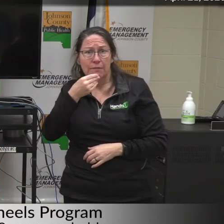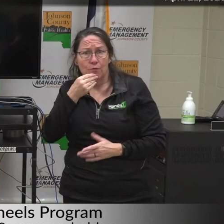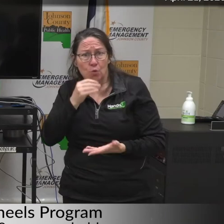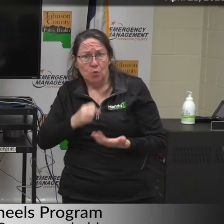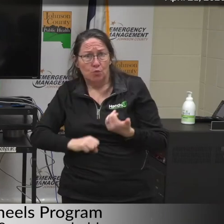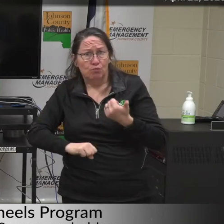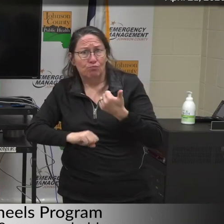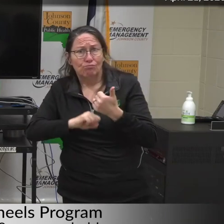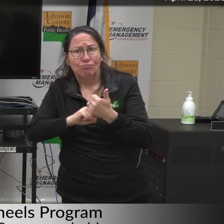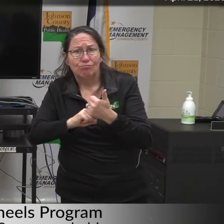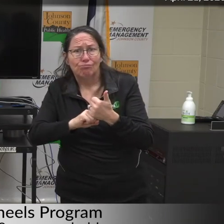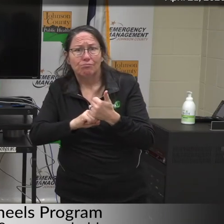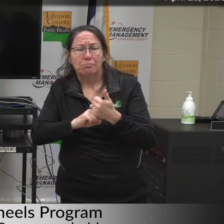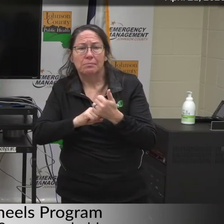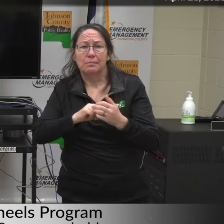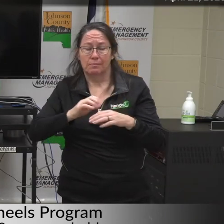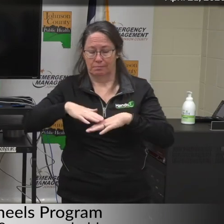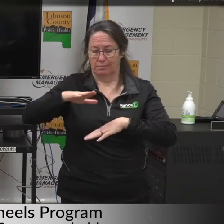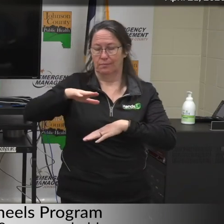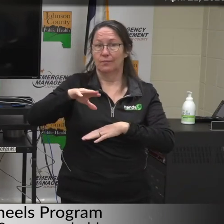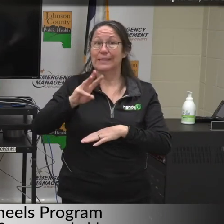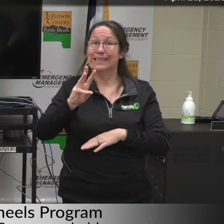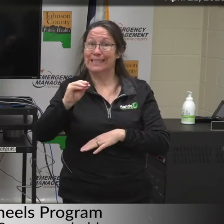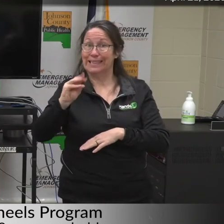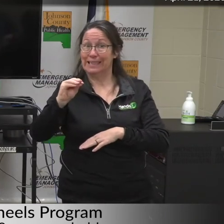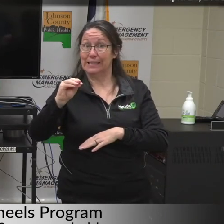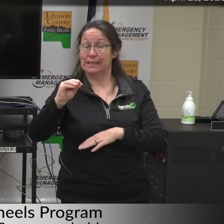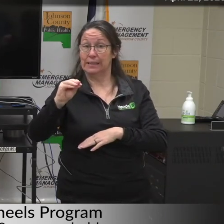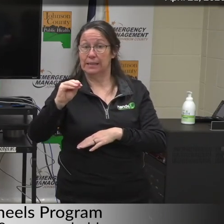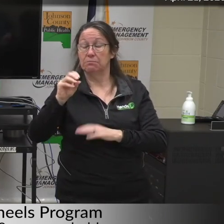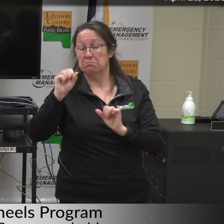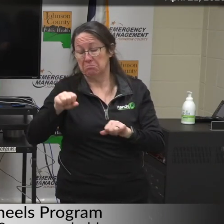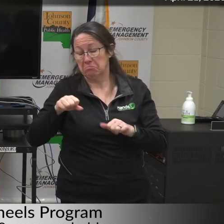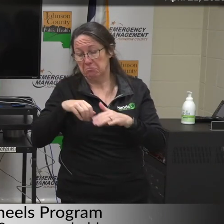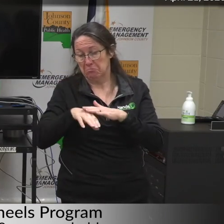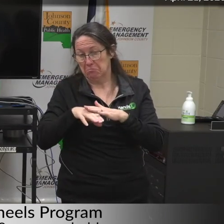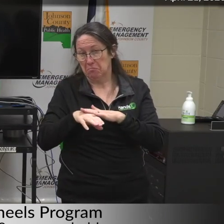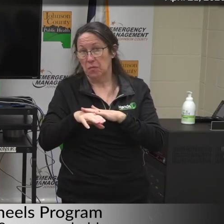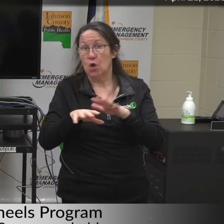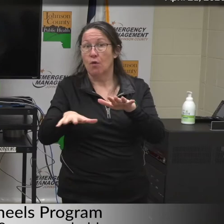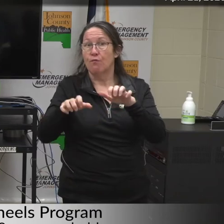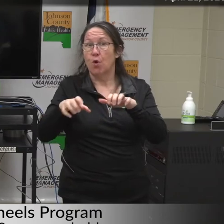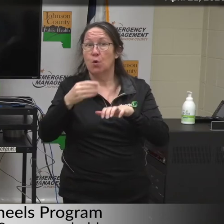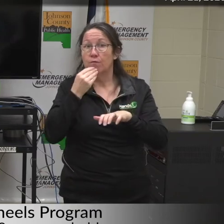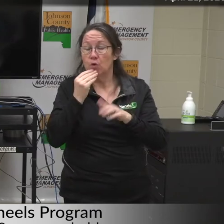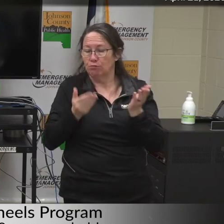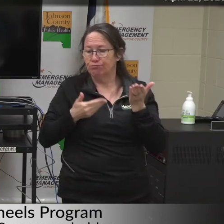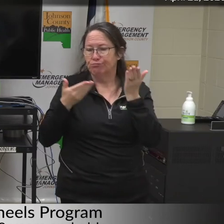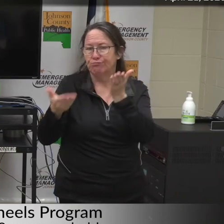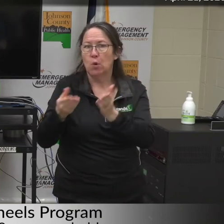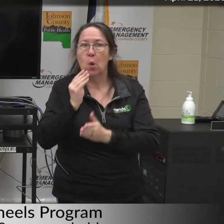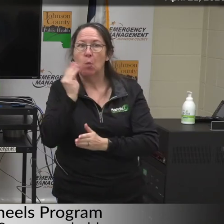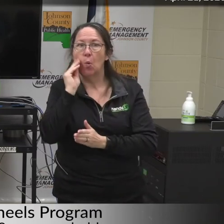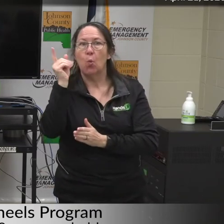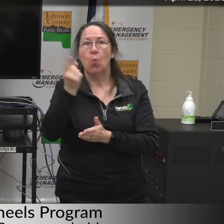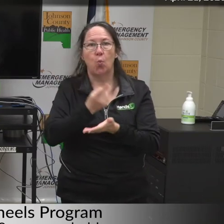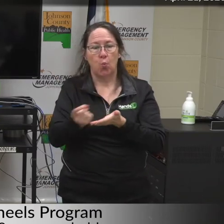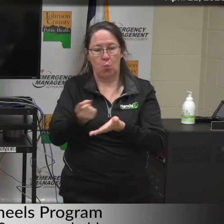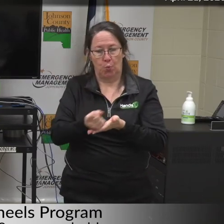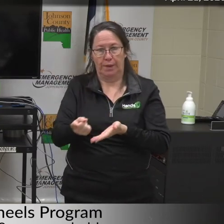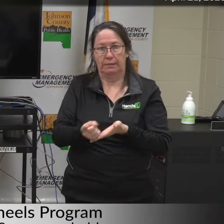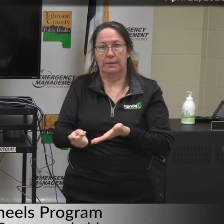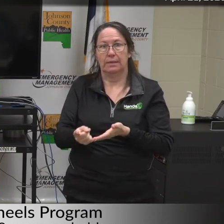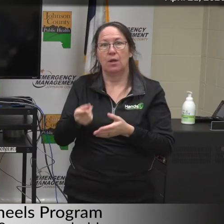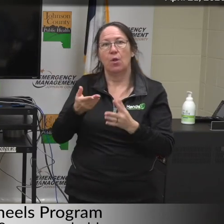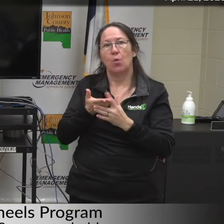assistance, those 60 years and older, may receive frozen meals delivered to their home once weekly through